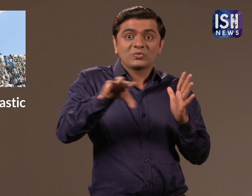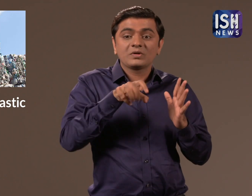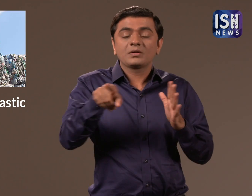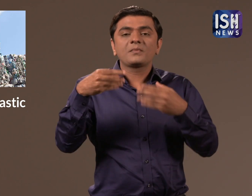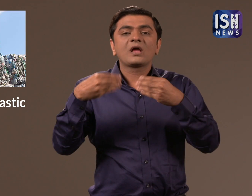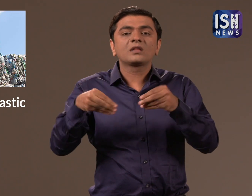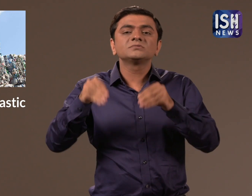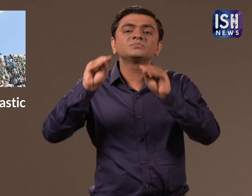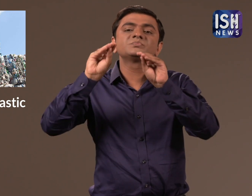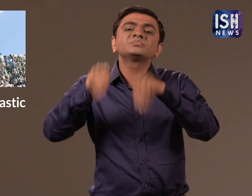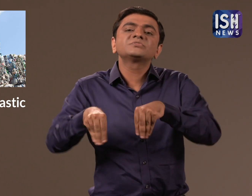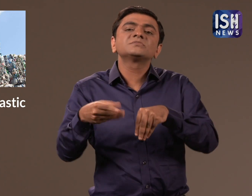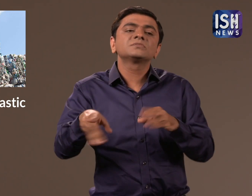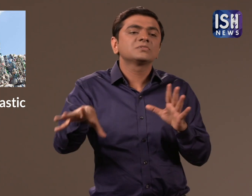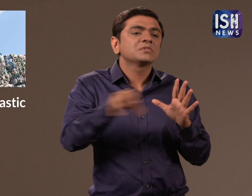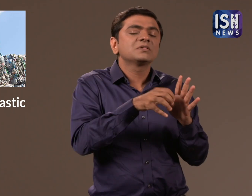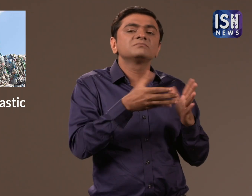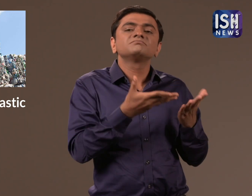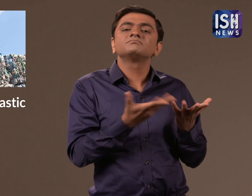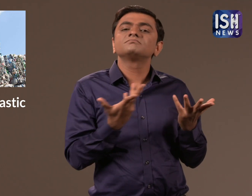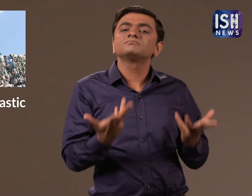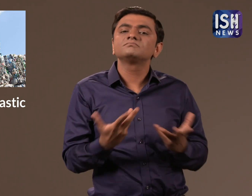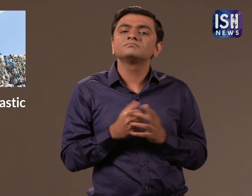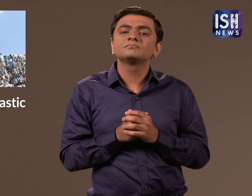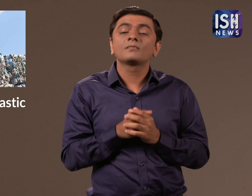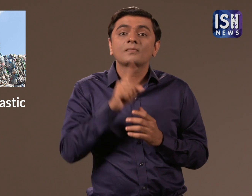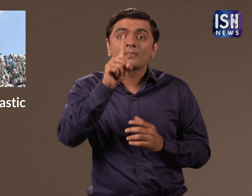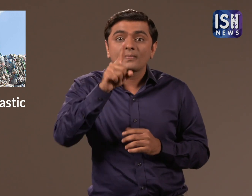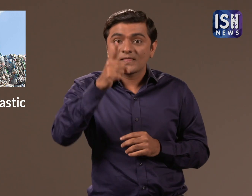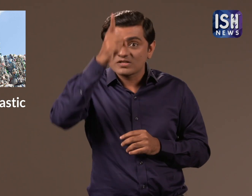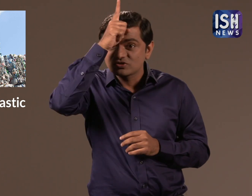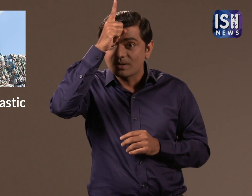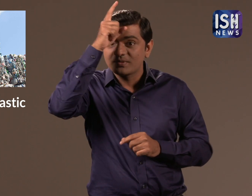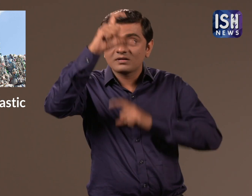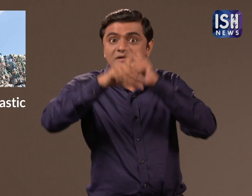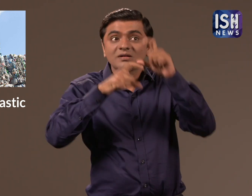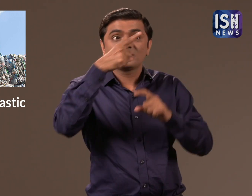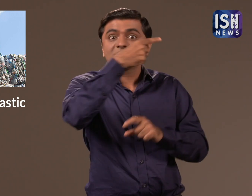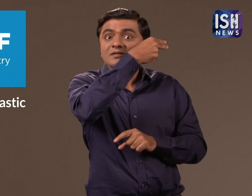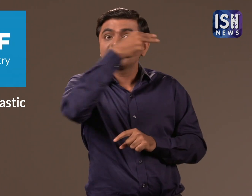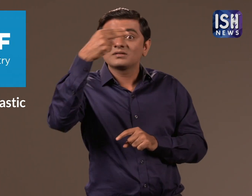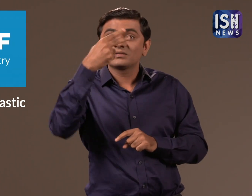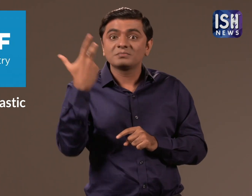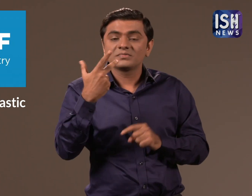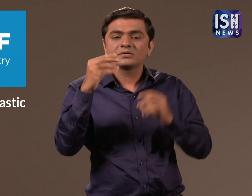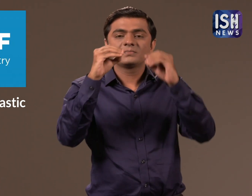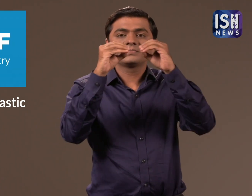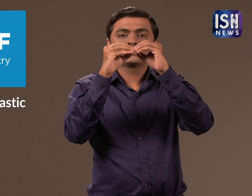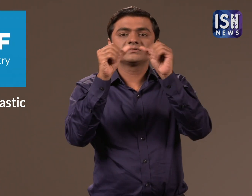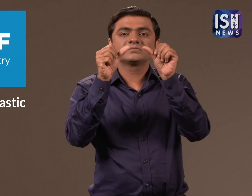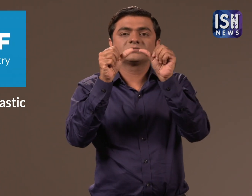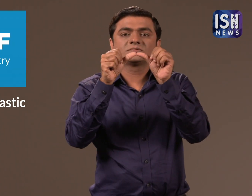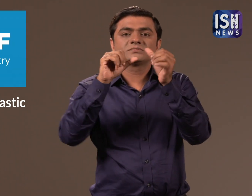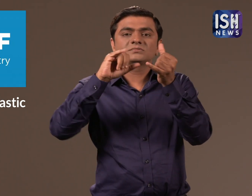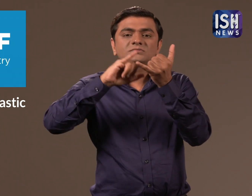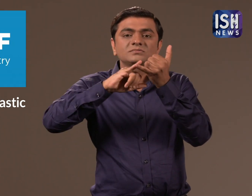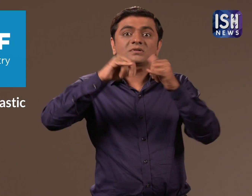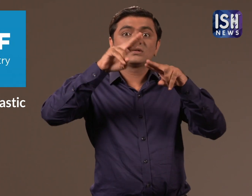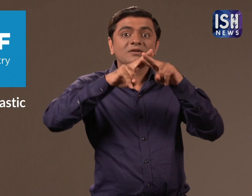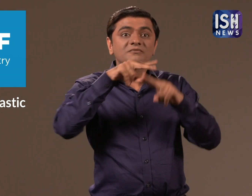With this issue, more plastics are not able to be recycled. German company BASF